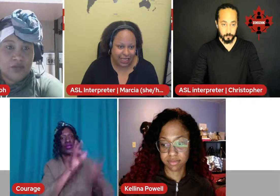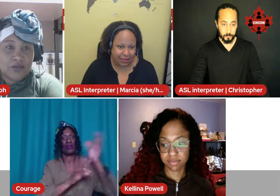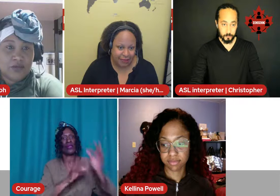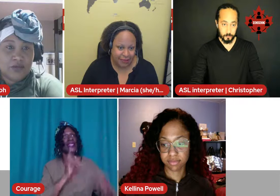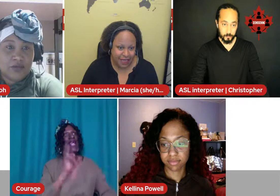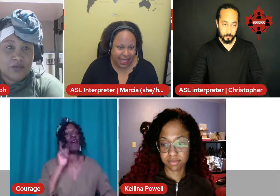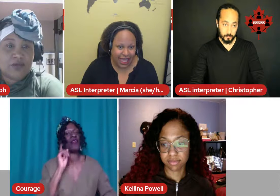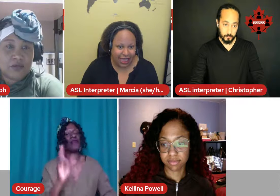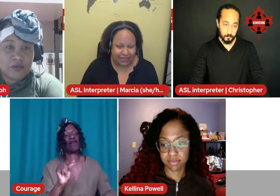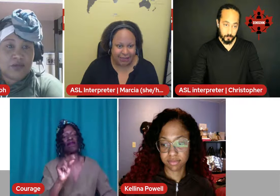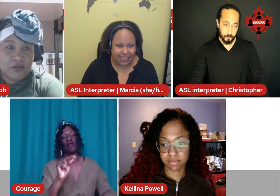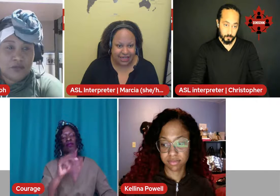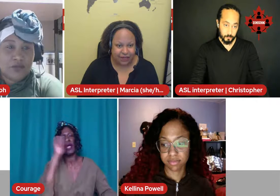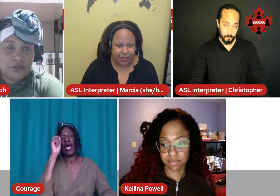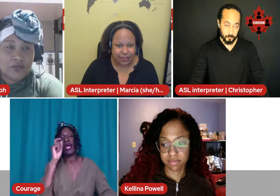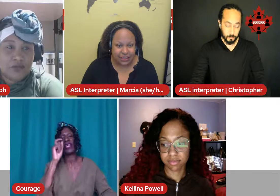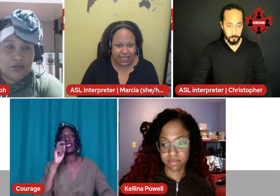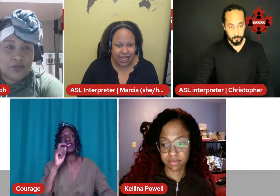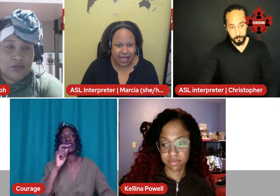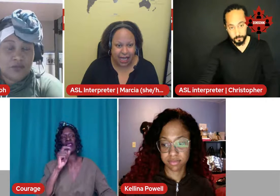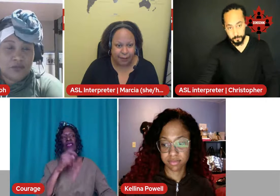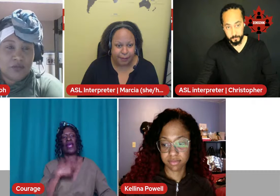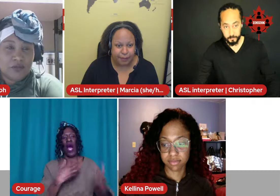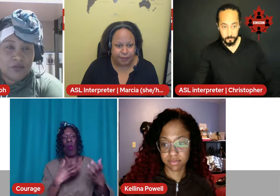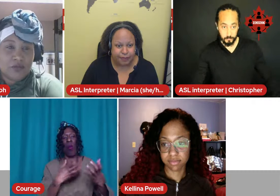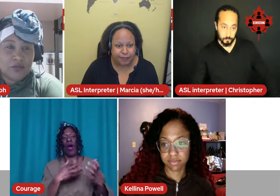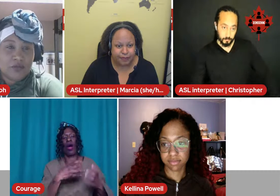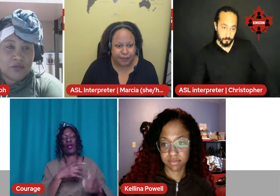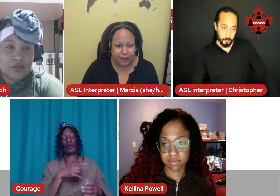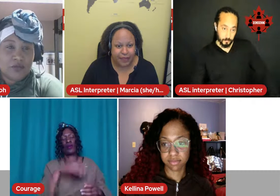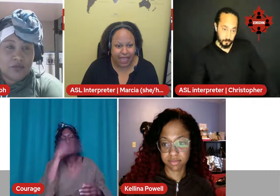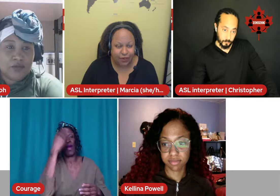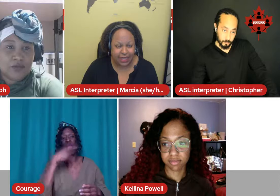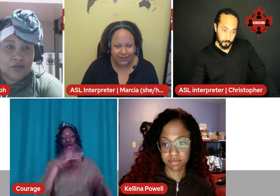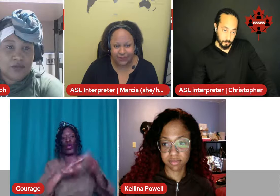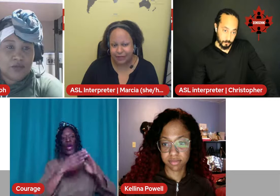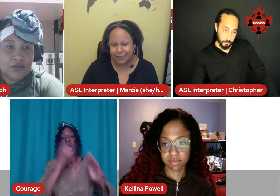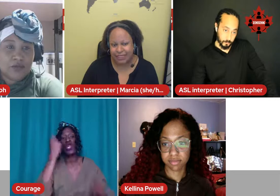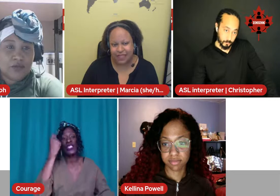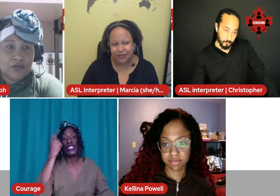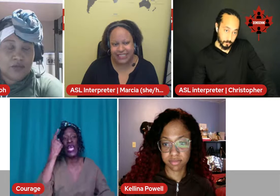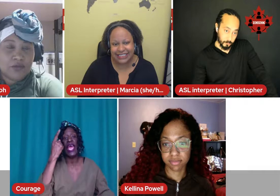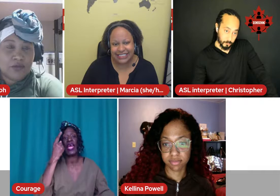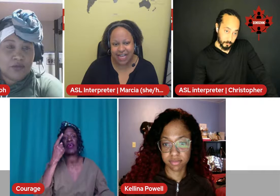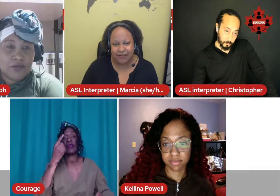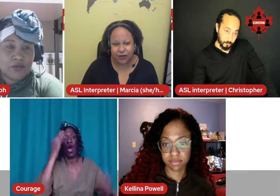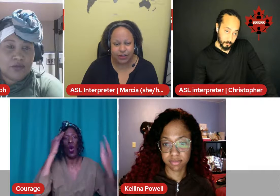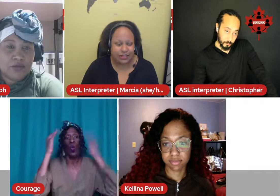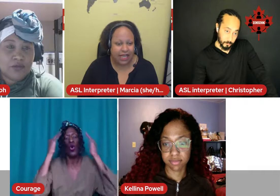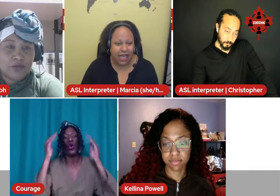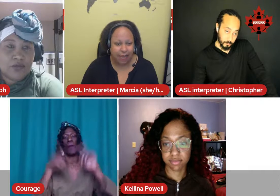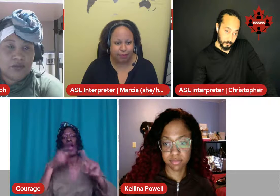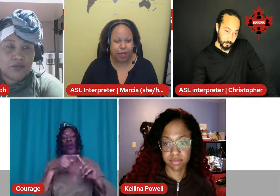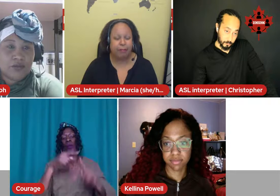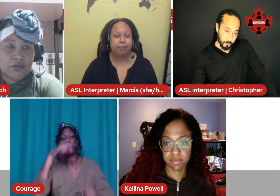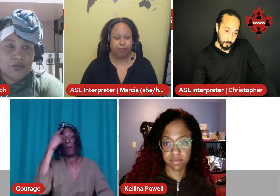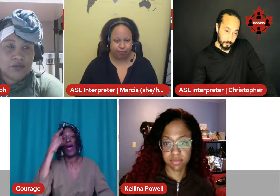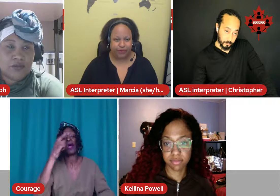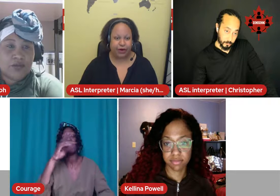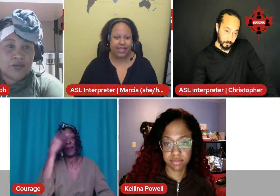same, the same identifiers. Um, I don't identify myself as deaf first. I prefer to